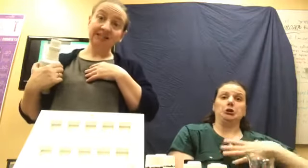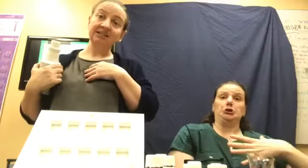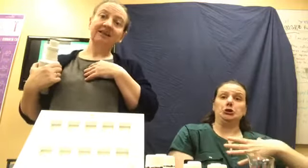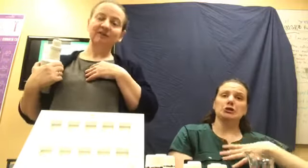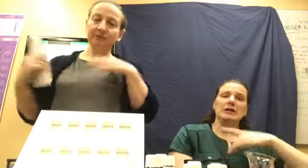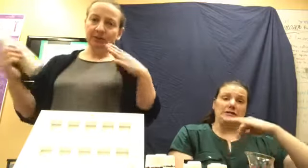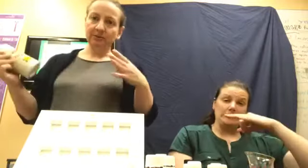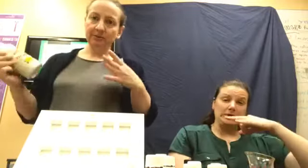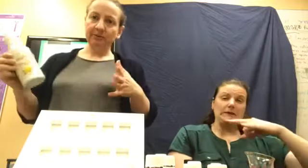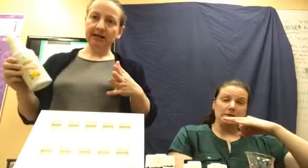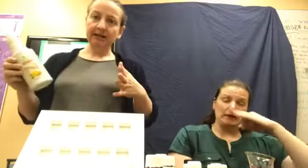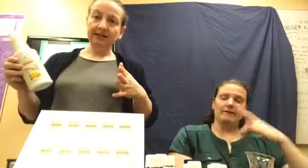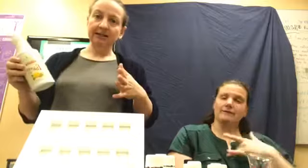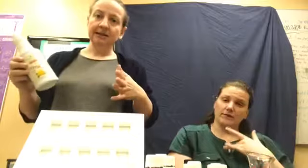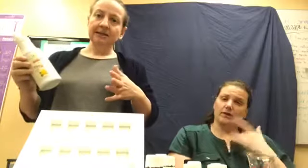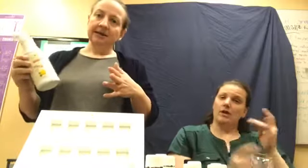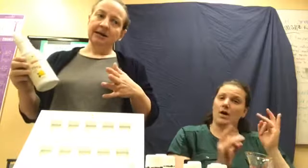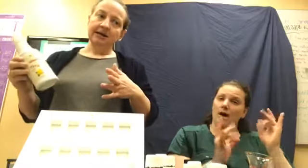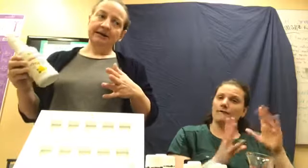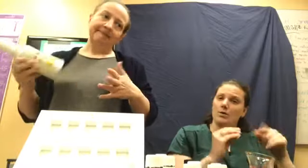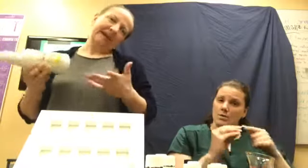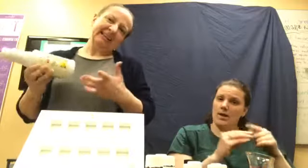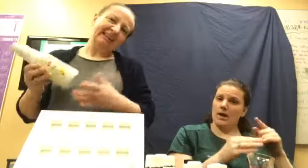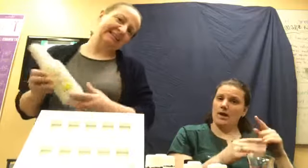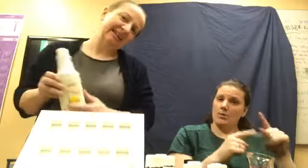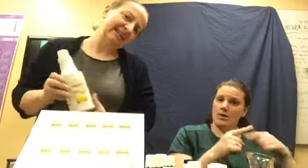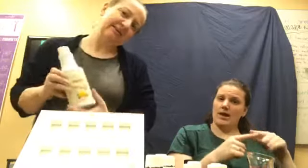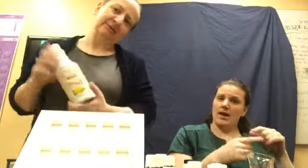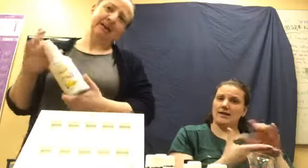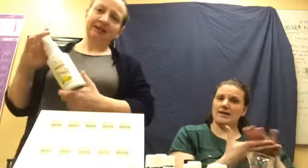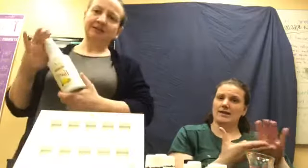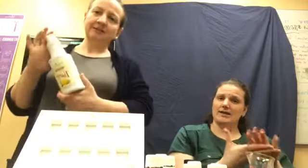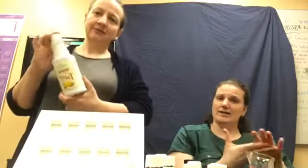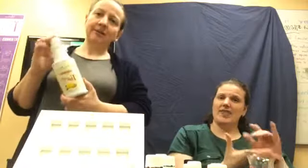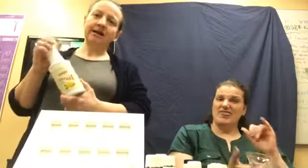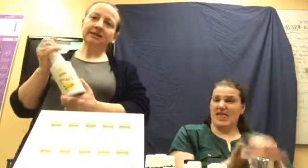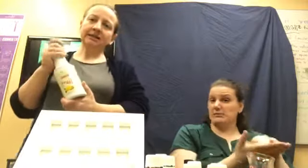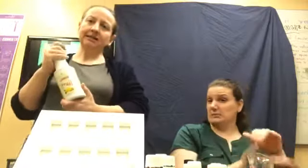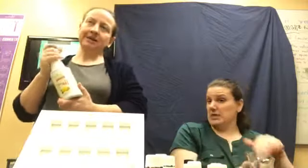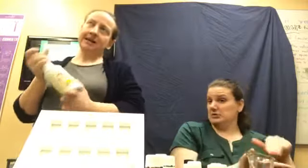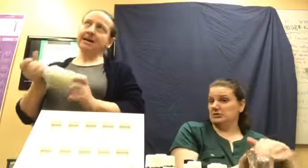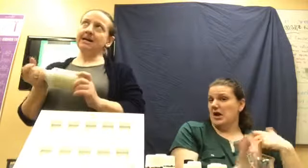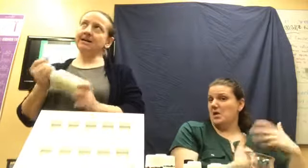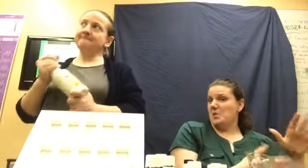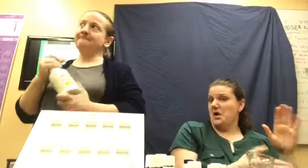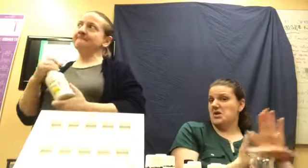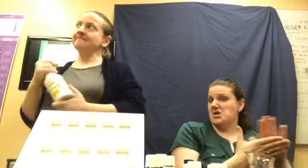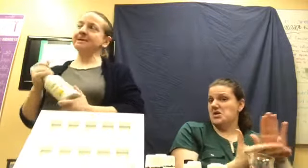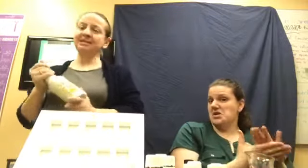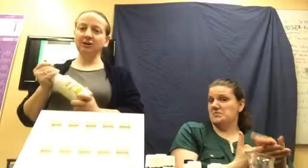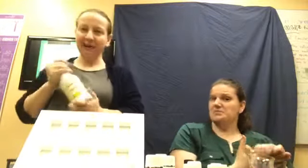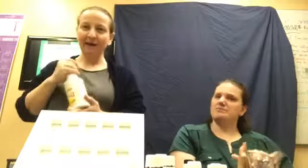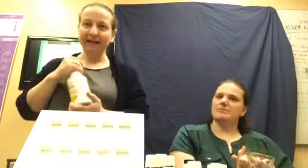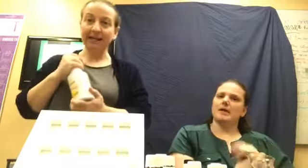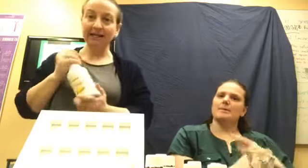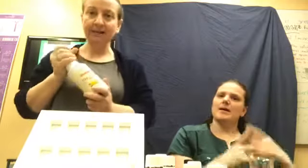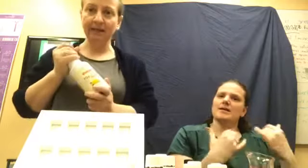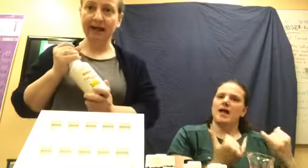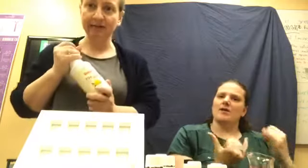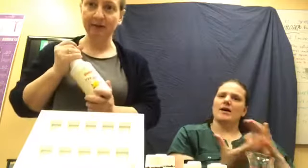and feel miserable when I cleaned. Um, I'd like to say that was my excuse for why I didn't clean. But, um, you know, now I kind of clean when I have to